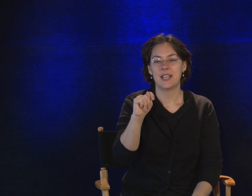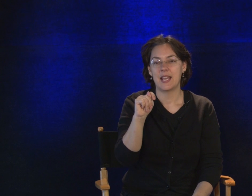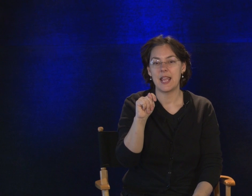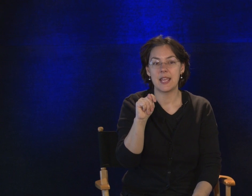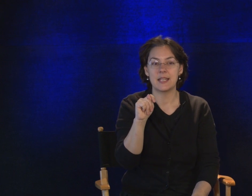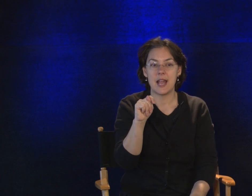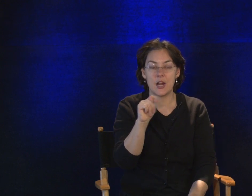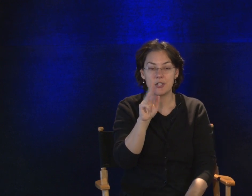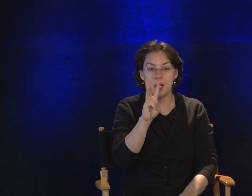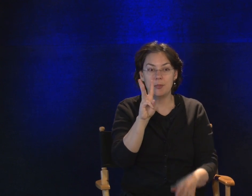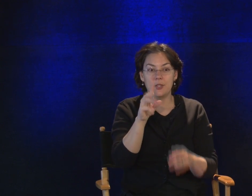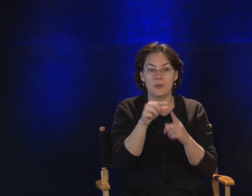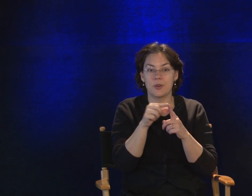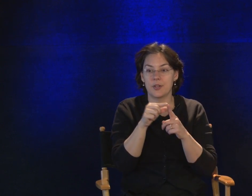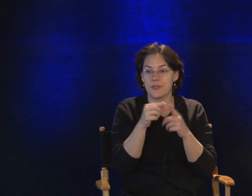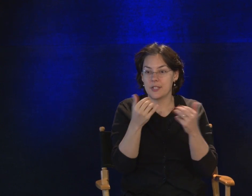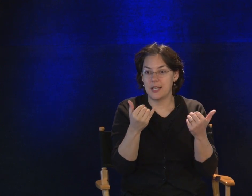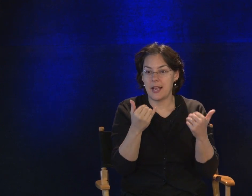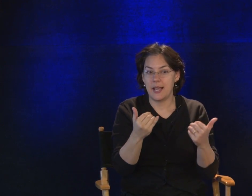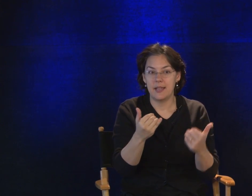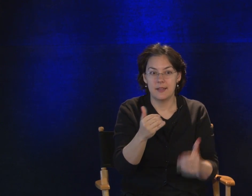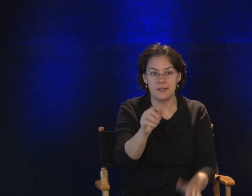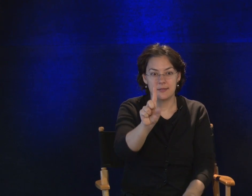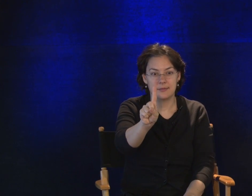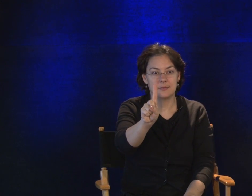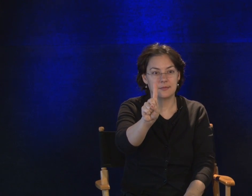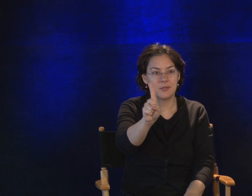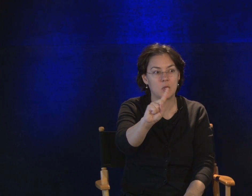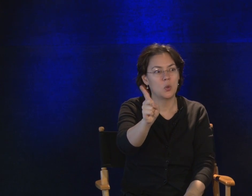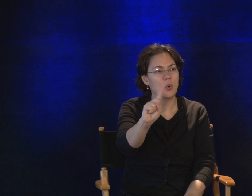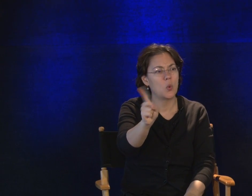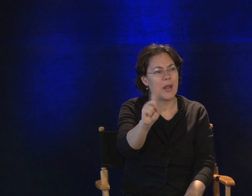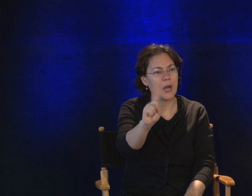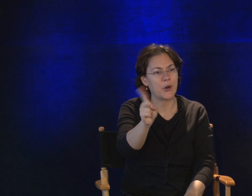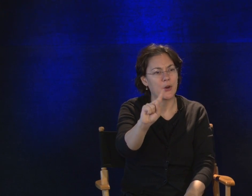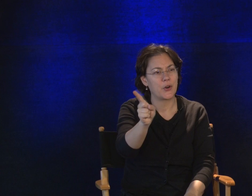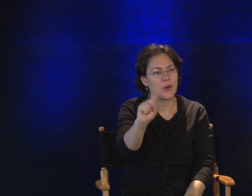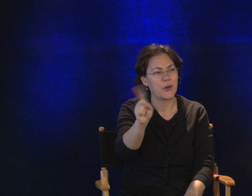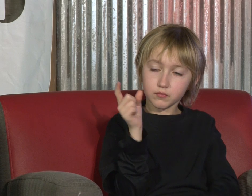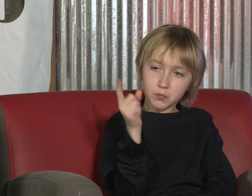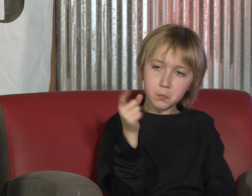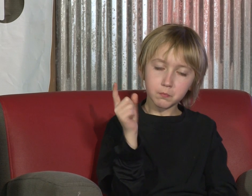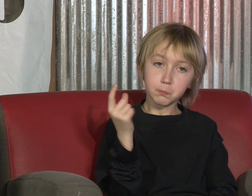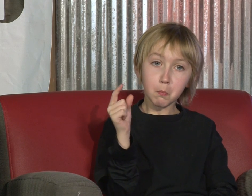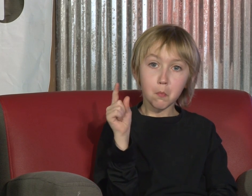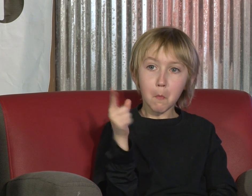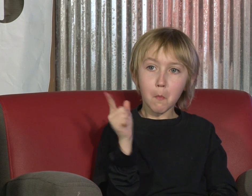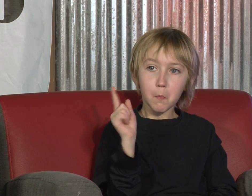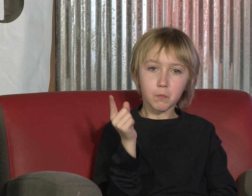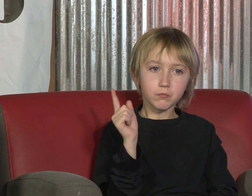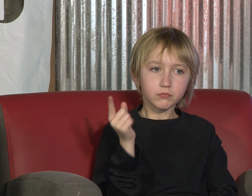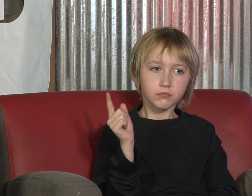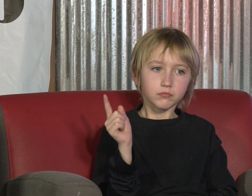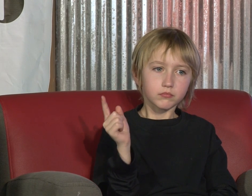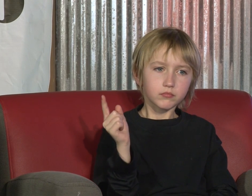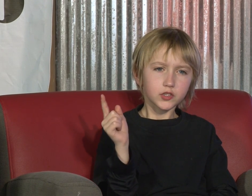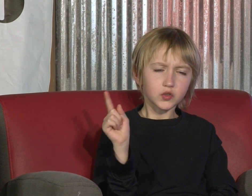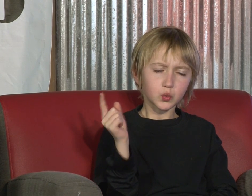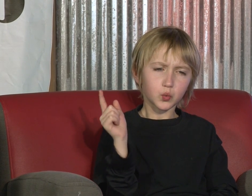And our W word for today. Where? Where? If it's a